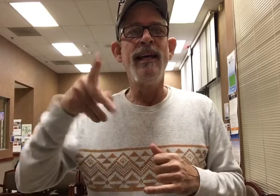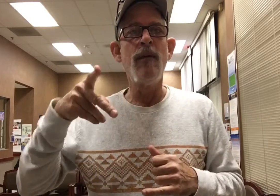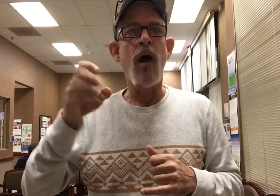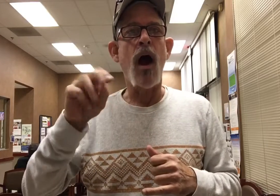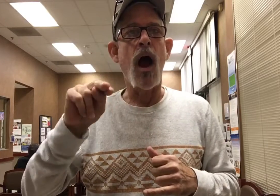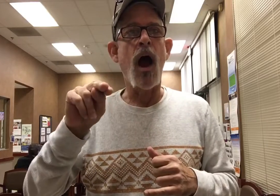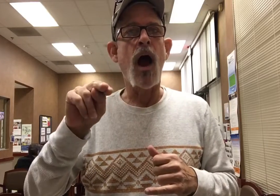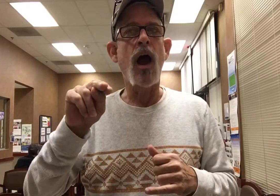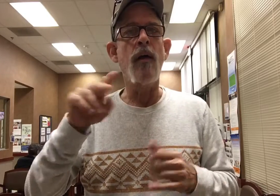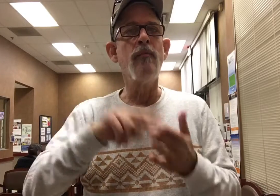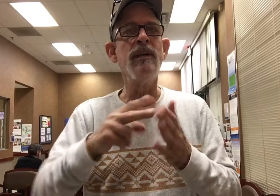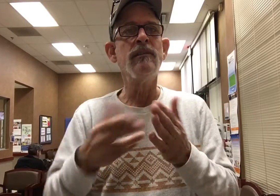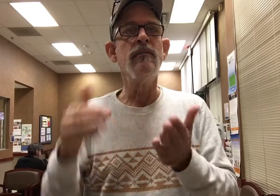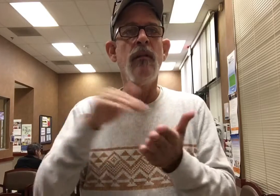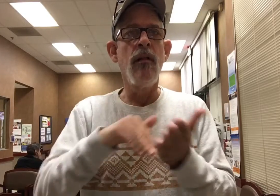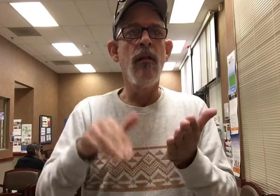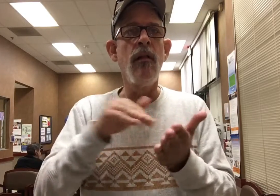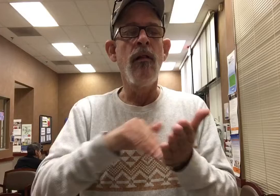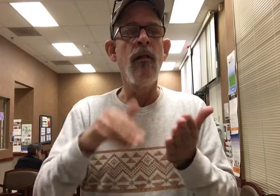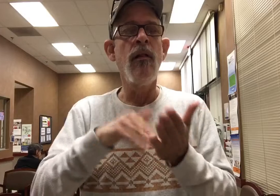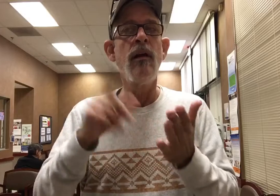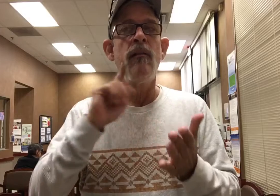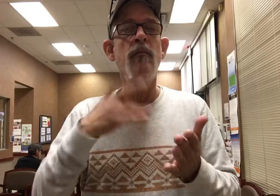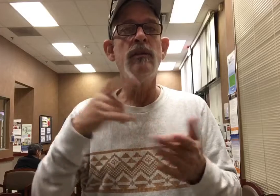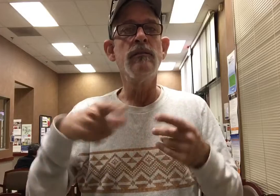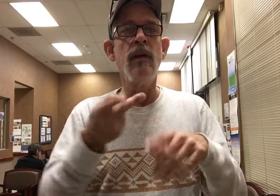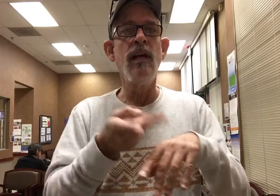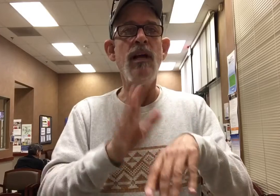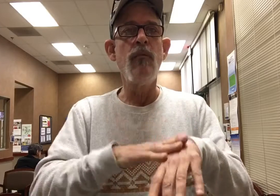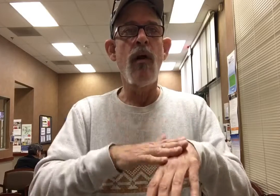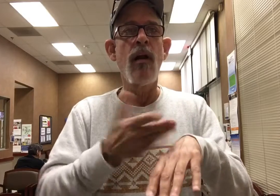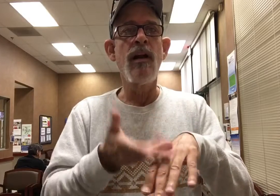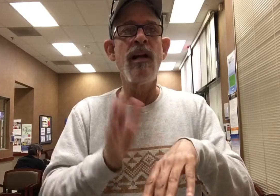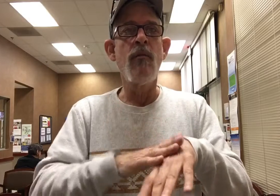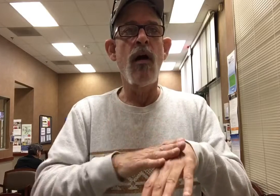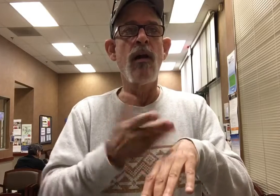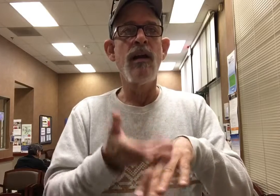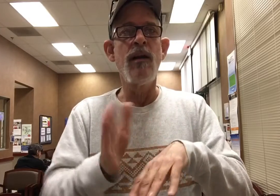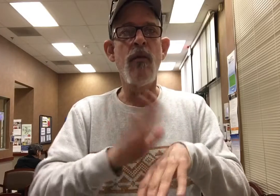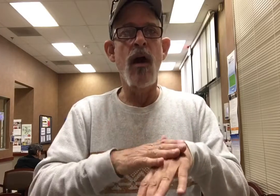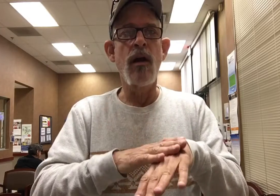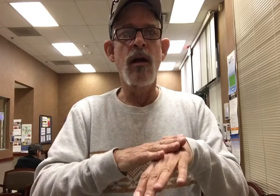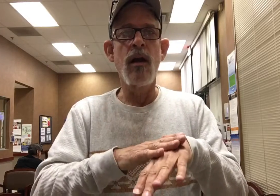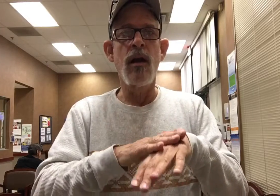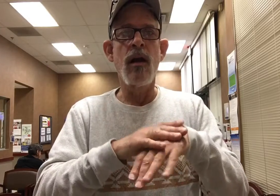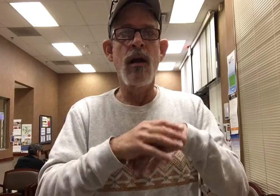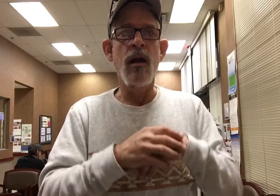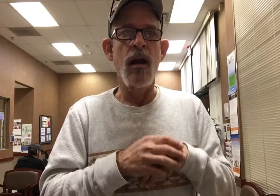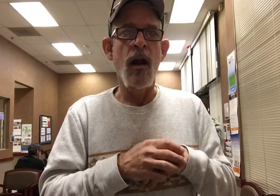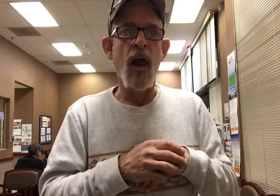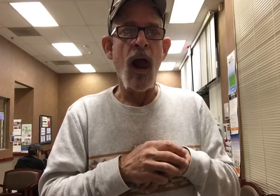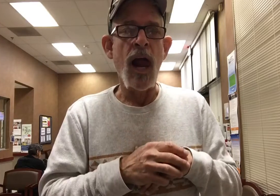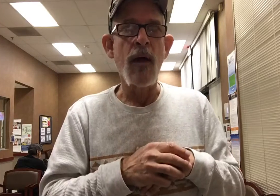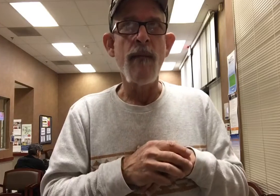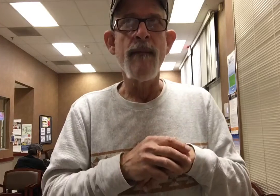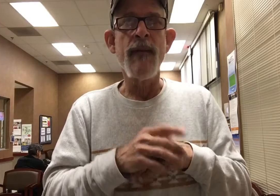Well, then they turn it into a restaurant. Well, then they rent it out to another guy to do a restaurant at night. That's why I got a triple D joint. This is that one.